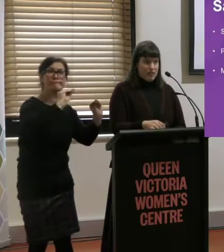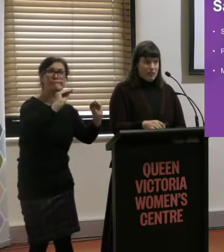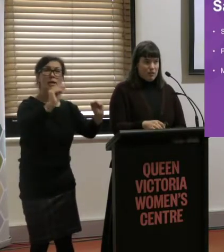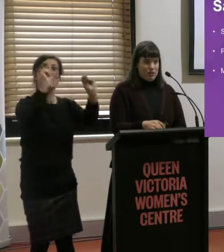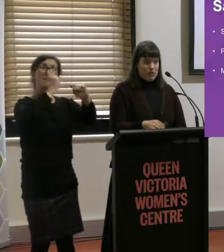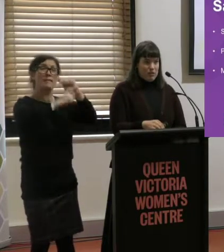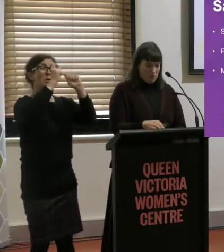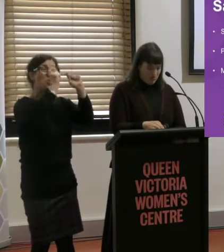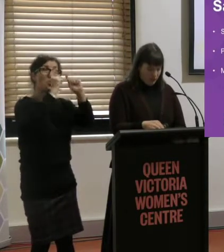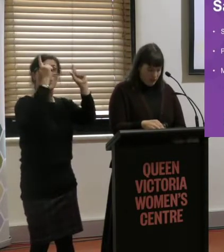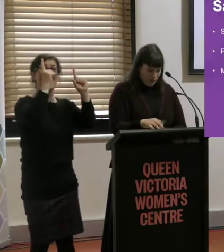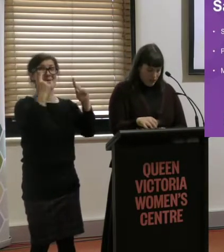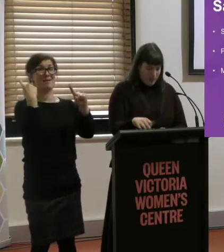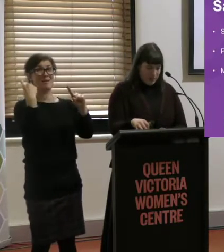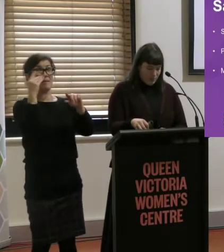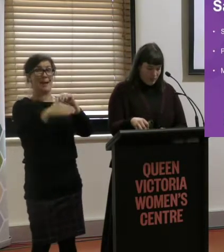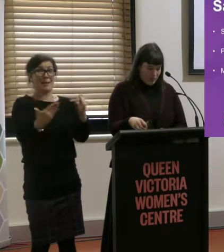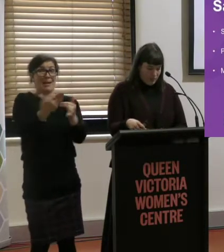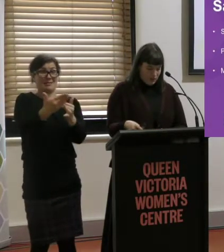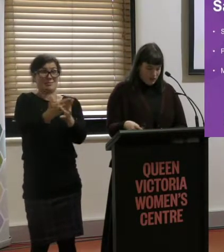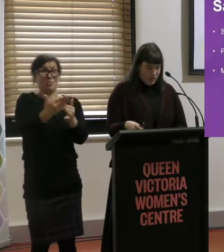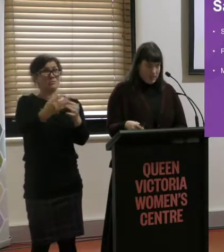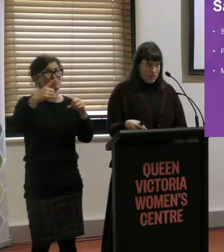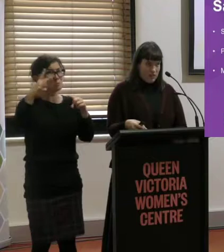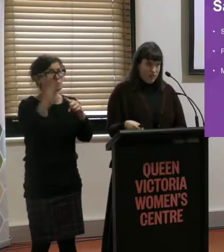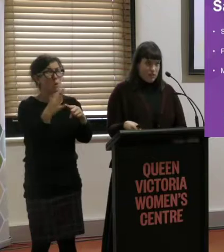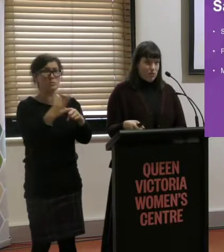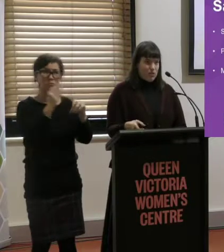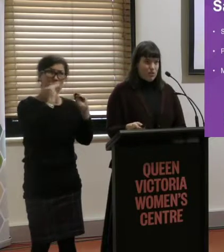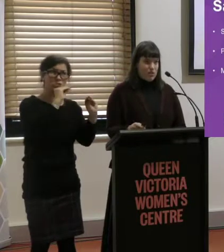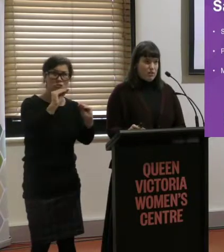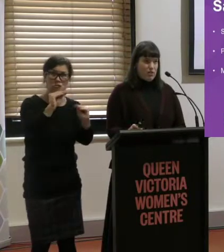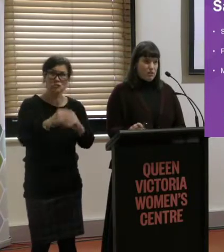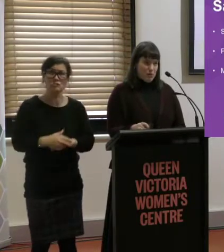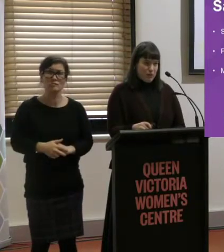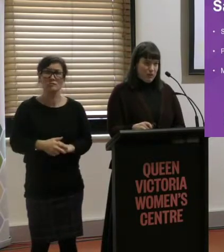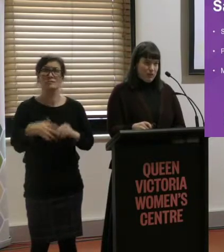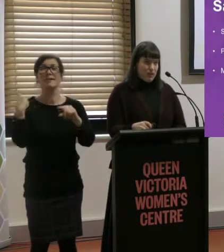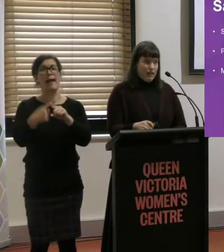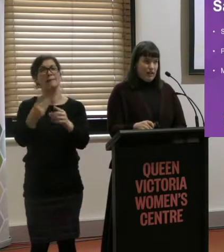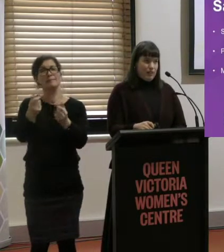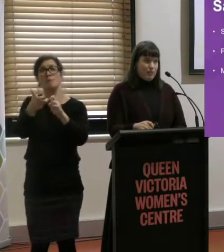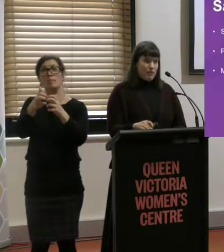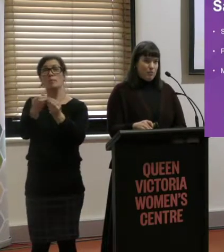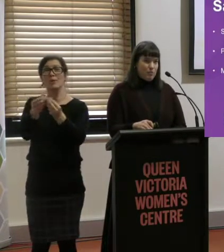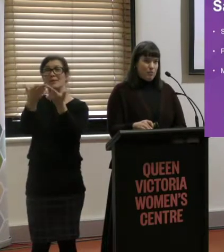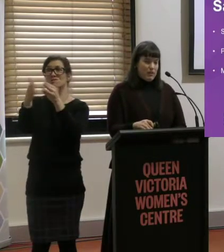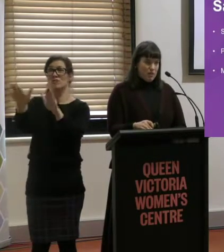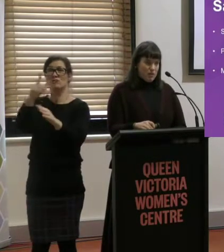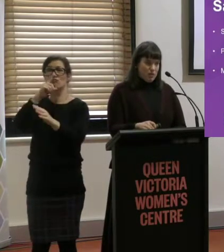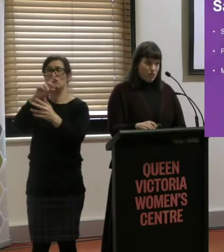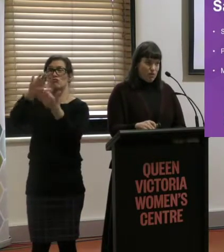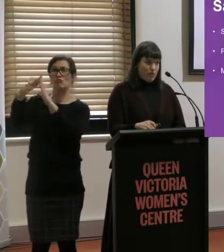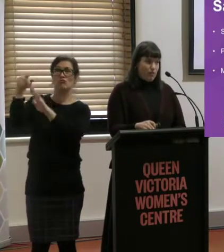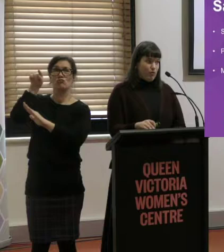accessibility with staff is so important. As you can imagine, there were also some issues with the public being